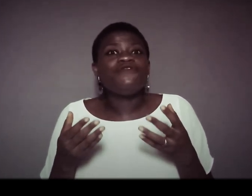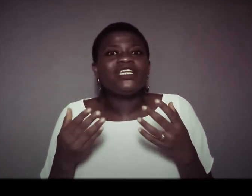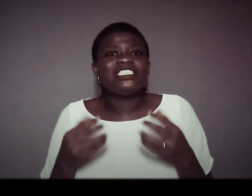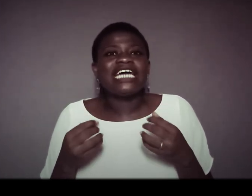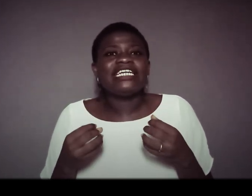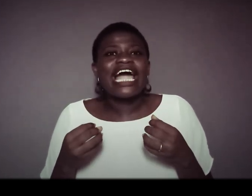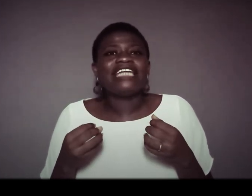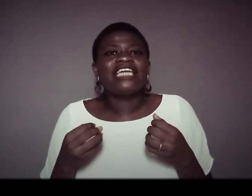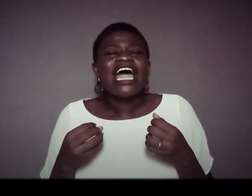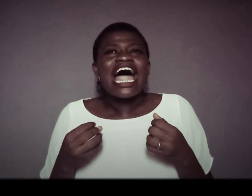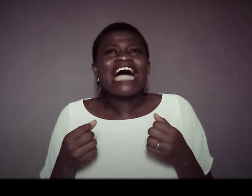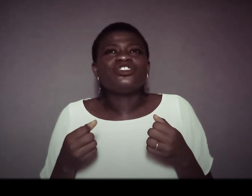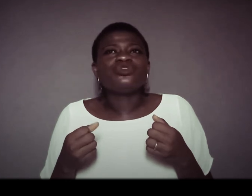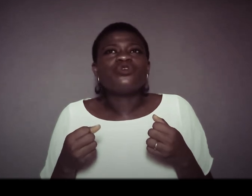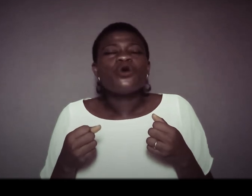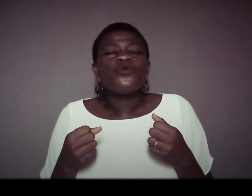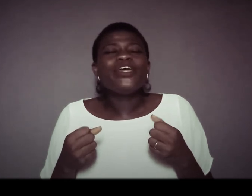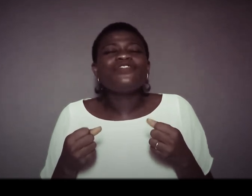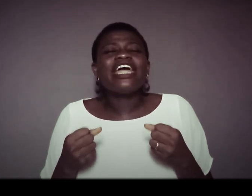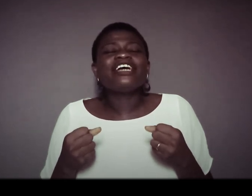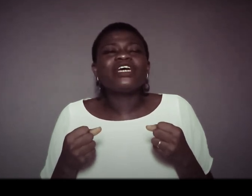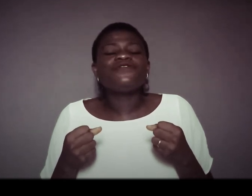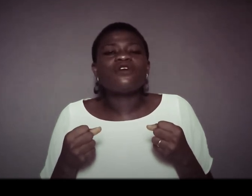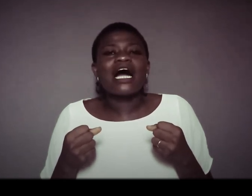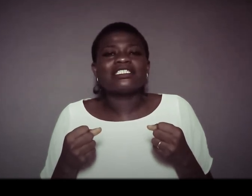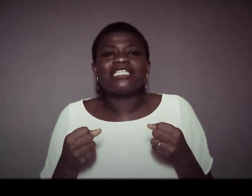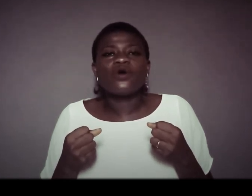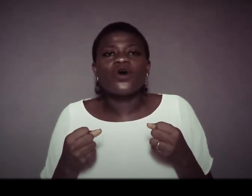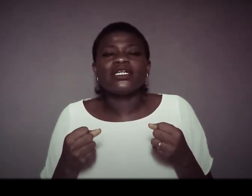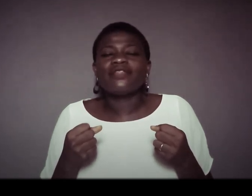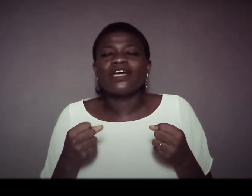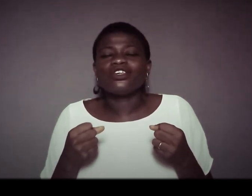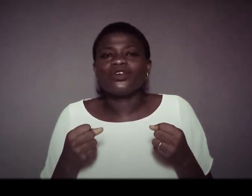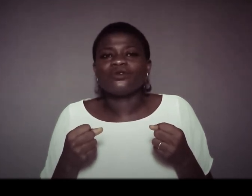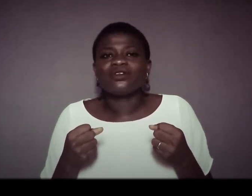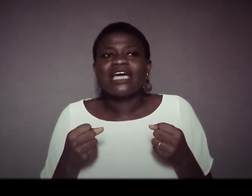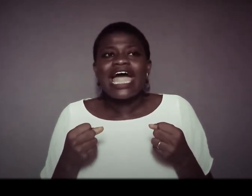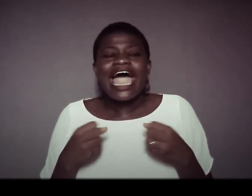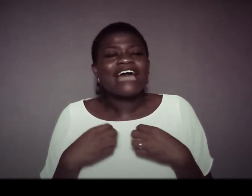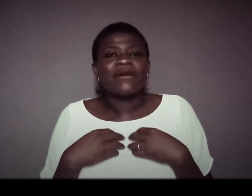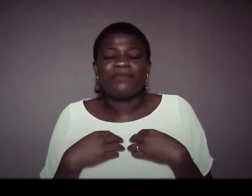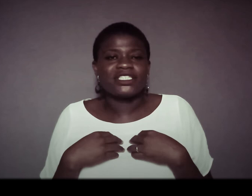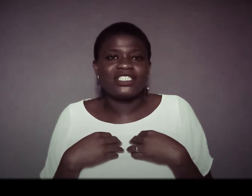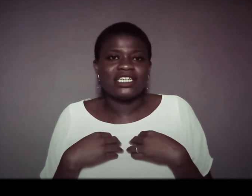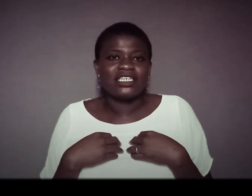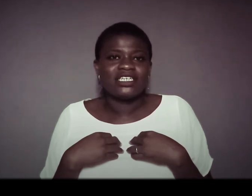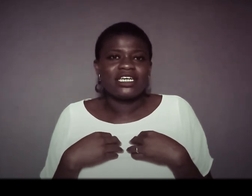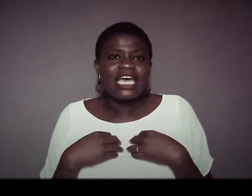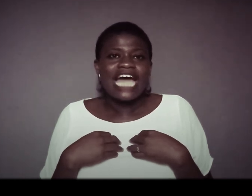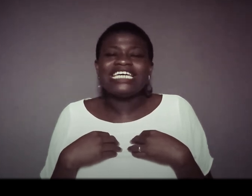finished that day and i had to with a grateful heart tell god thank you i had my best day i didn't